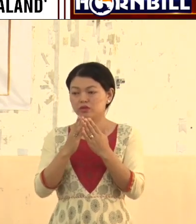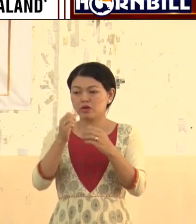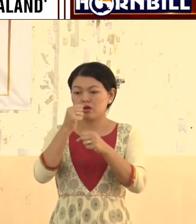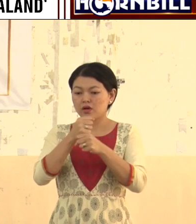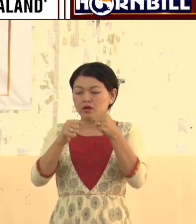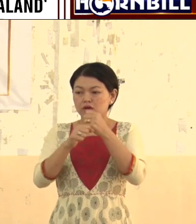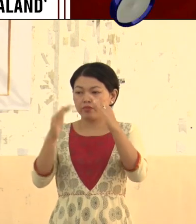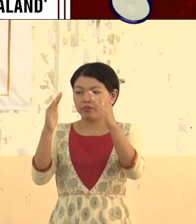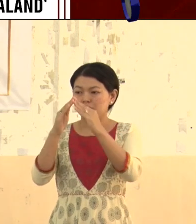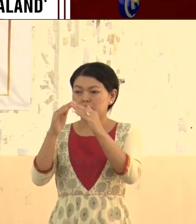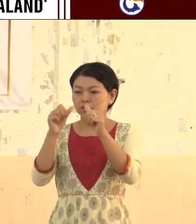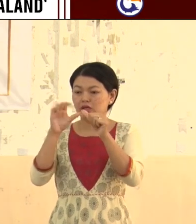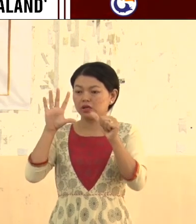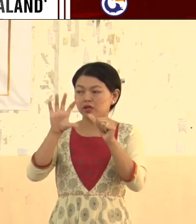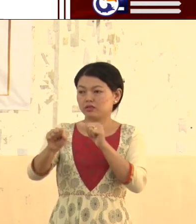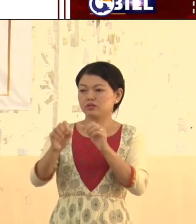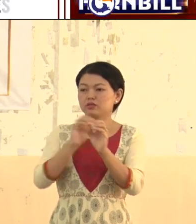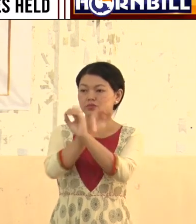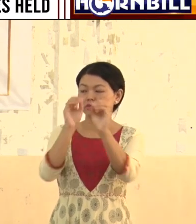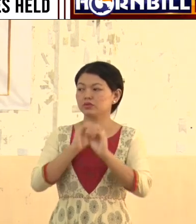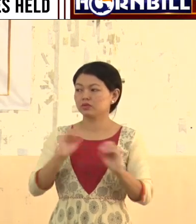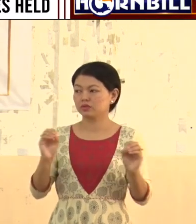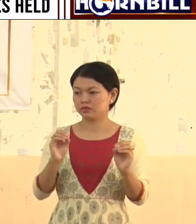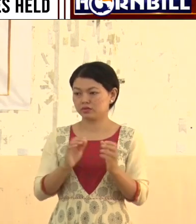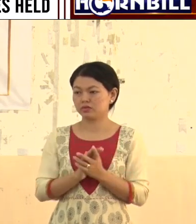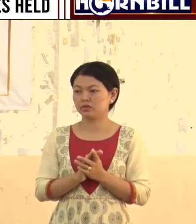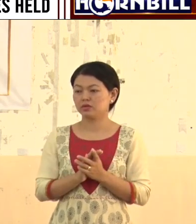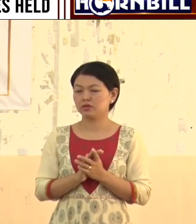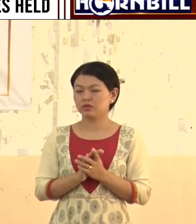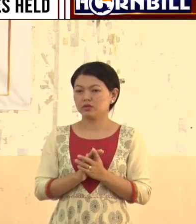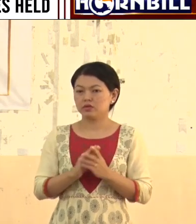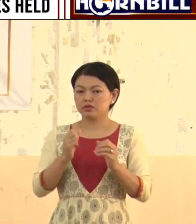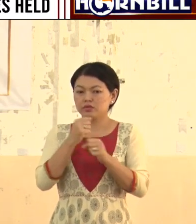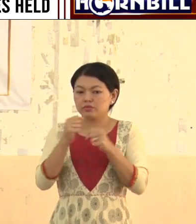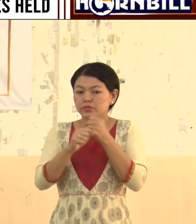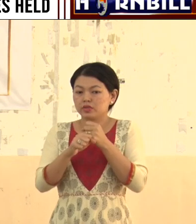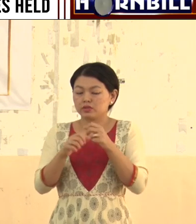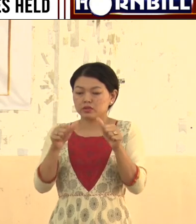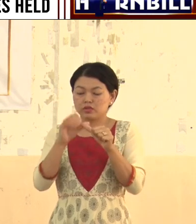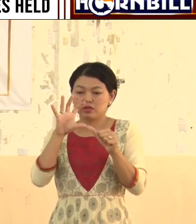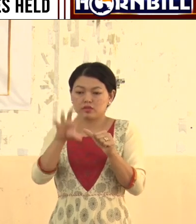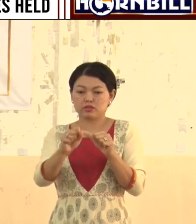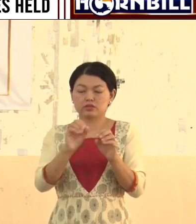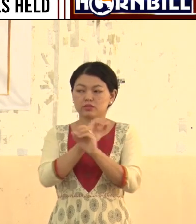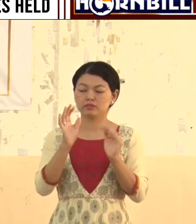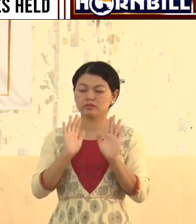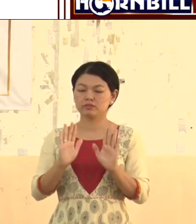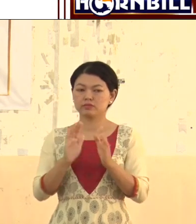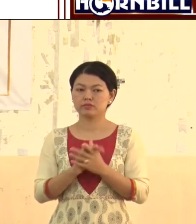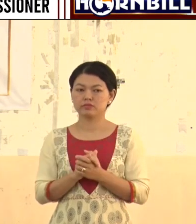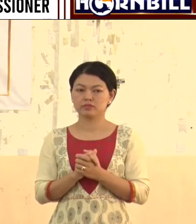doesn't have accessible buildings. The school doesn't have accessible campus. The school doesn't have special educators.